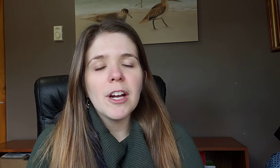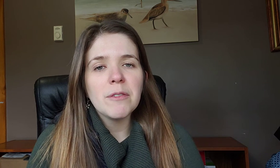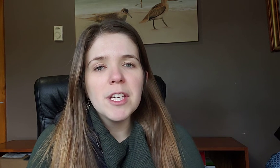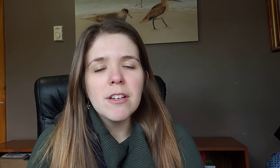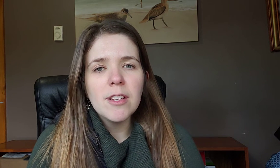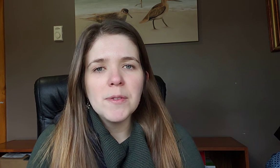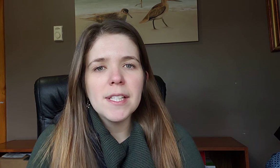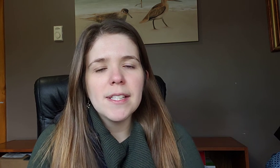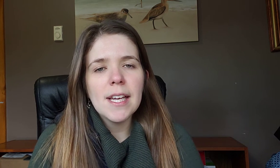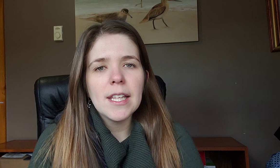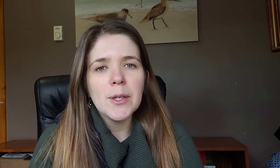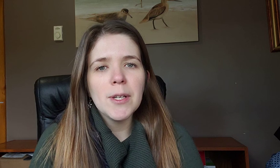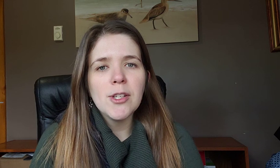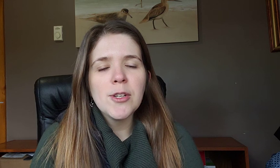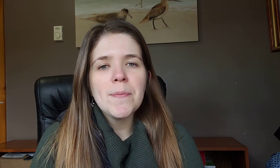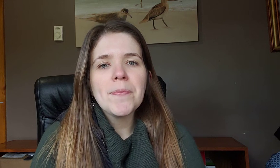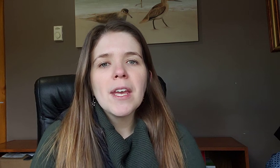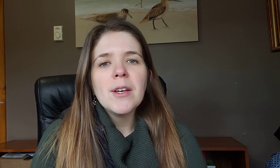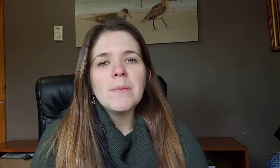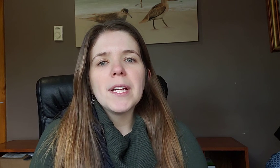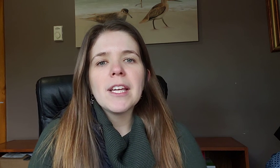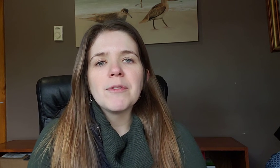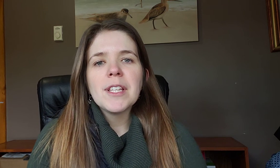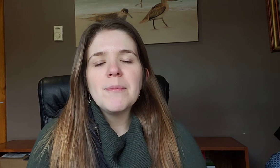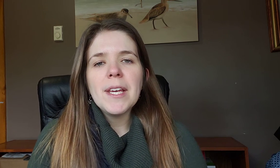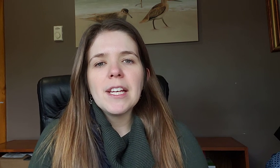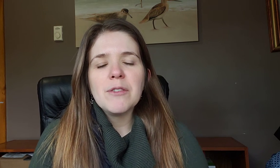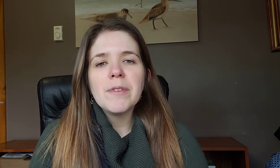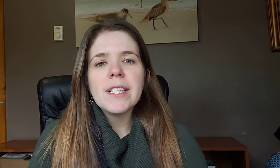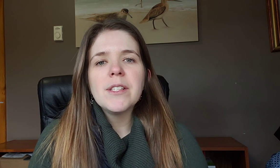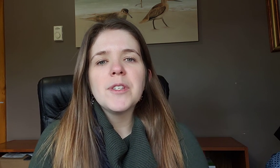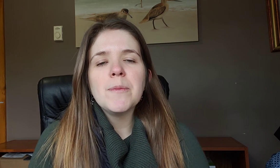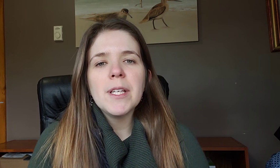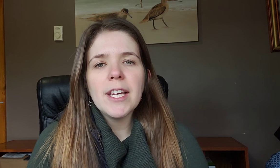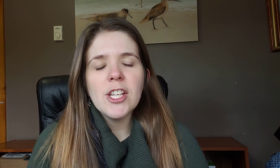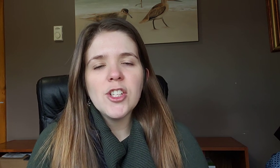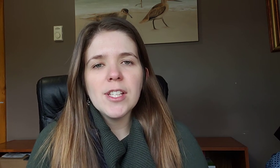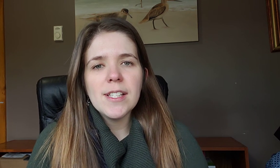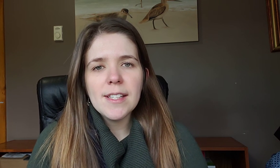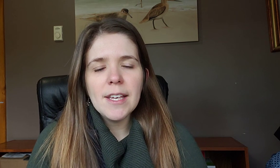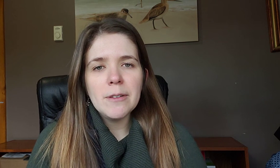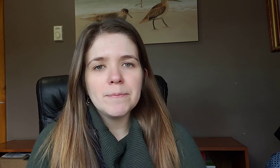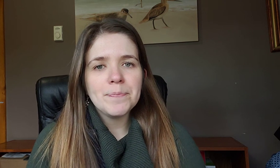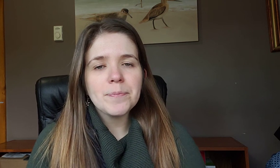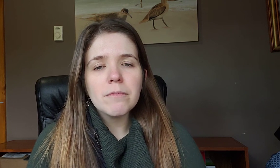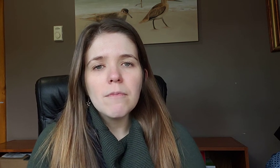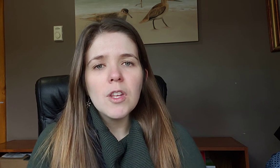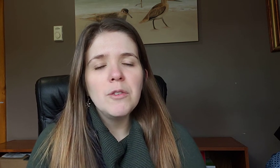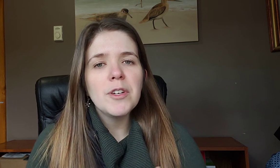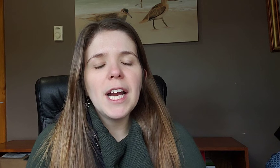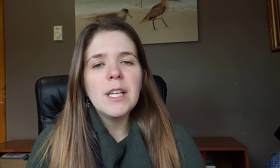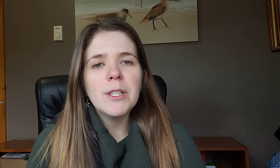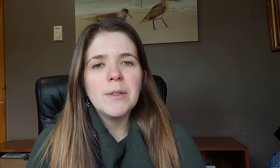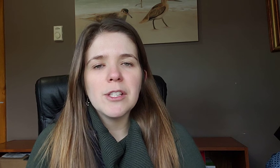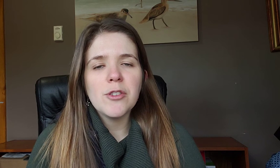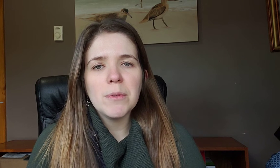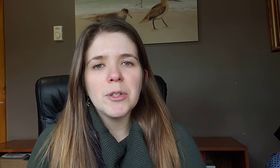hard of hearing using sign language but it can really be an effective communication skill for anyone who has trouble